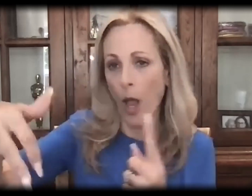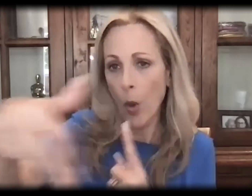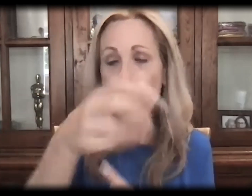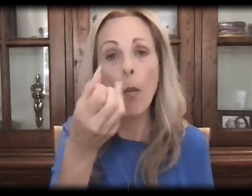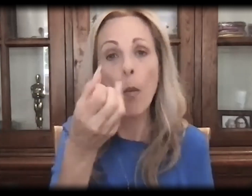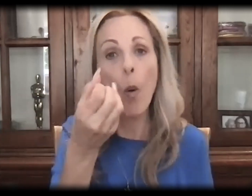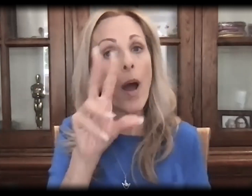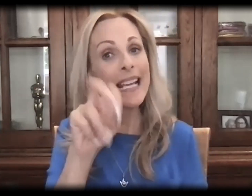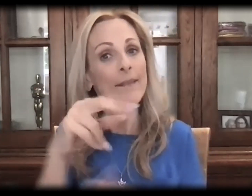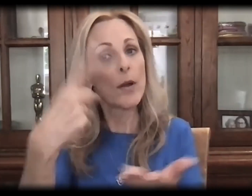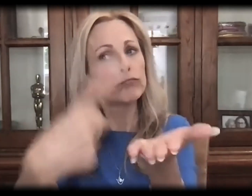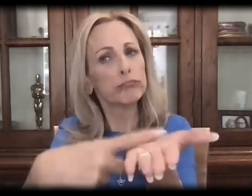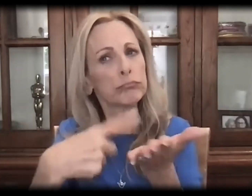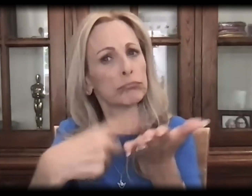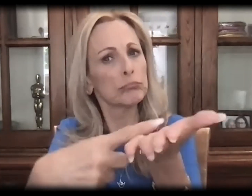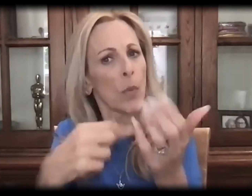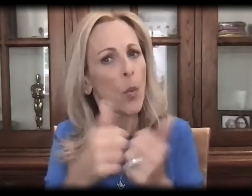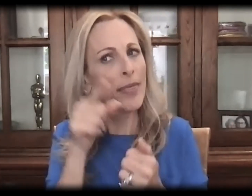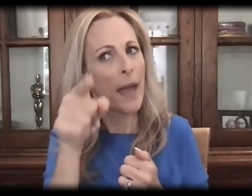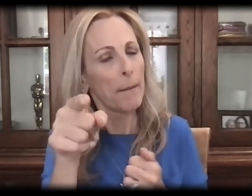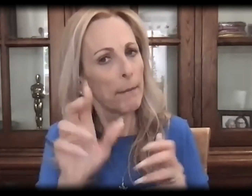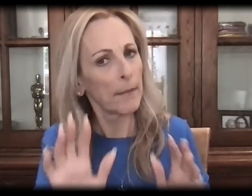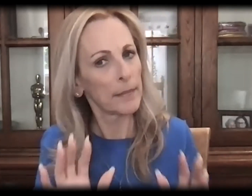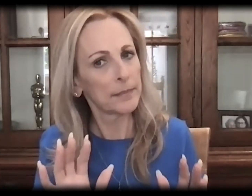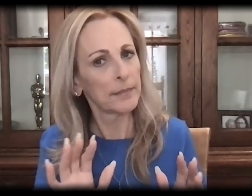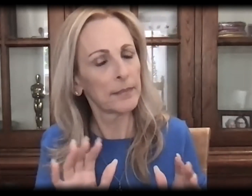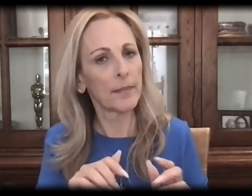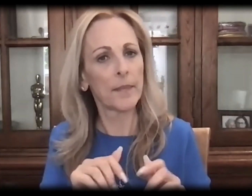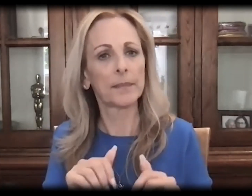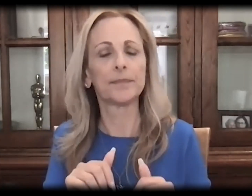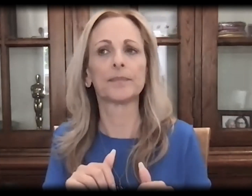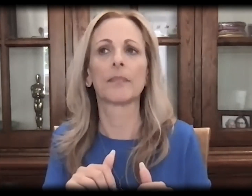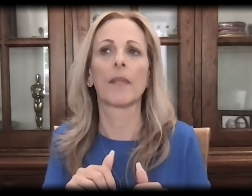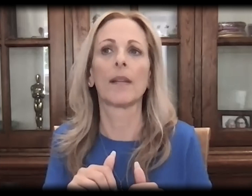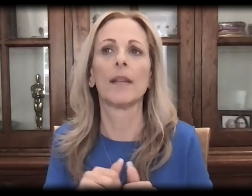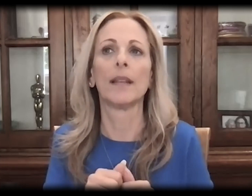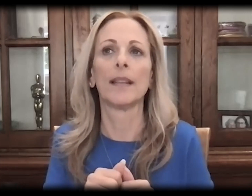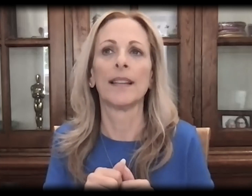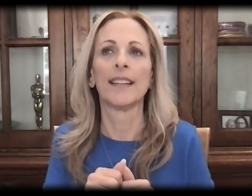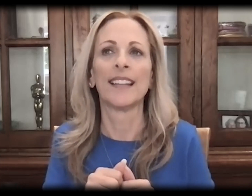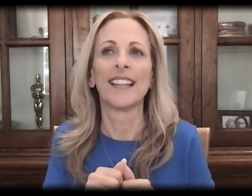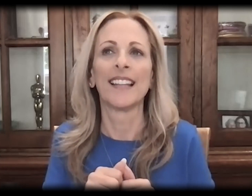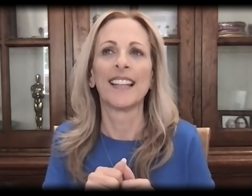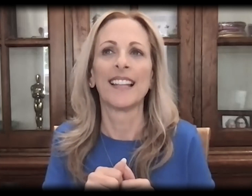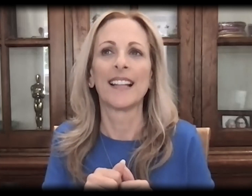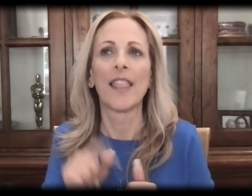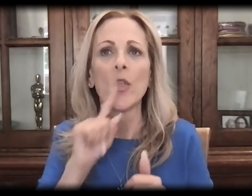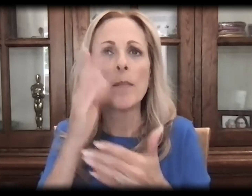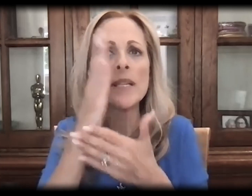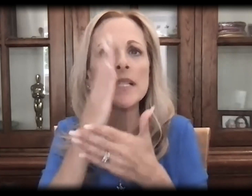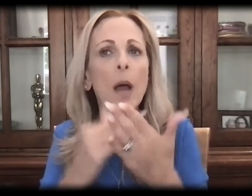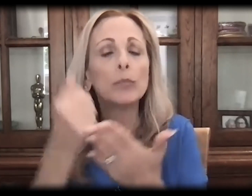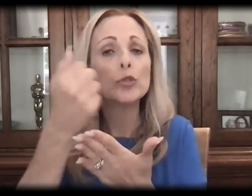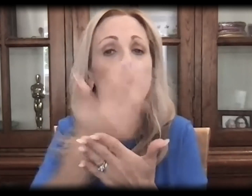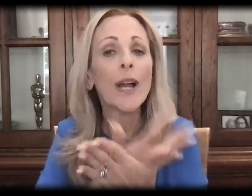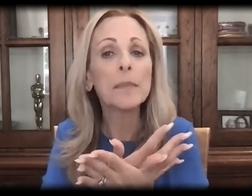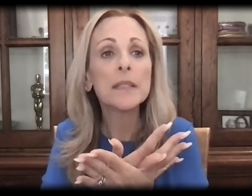was either to knock down barriers, walk around barriers, or take the opportunity to discuss with people what those barriers are all about.